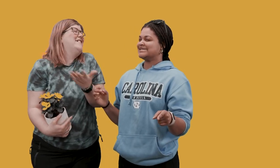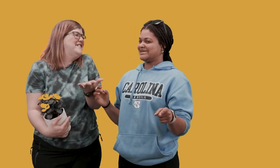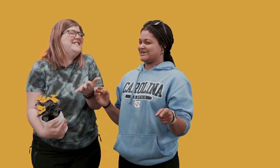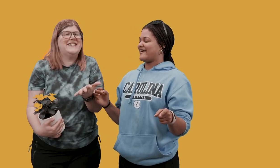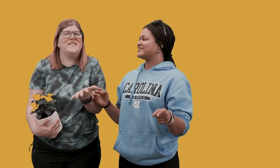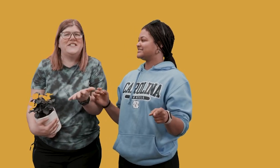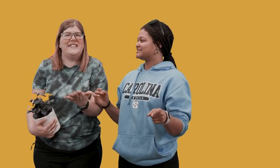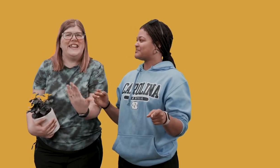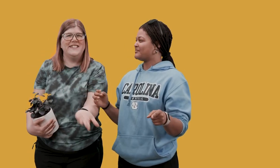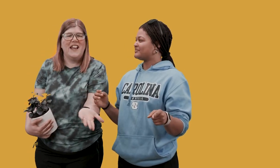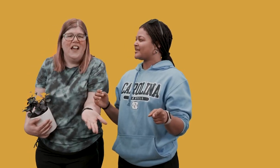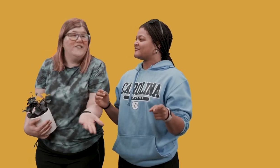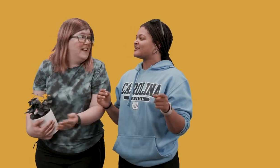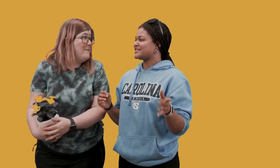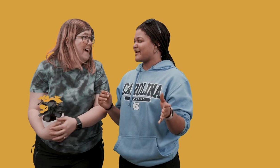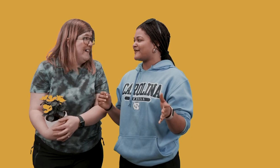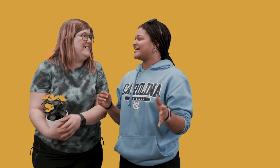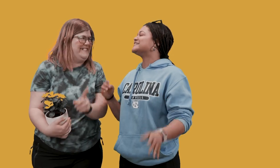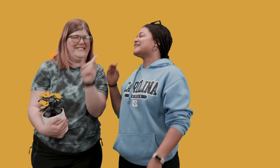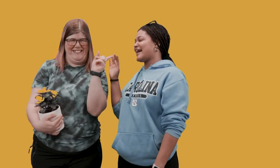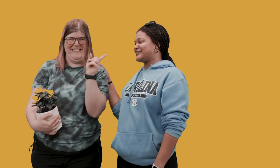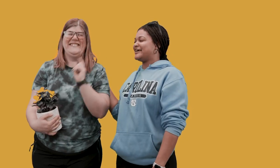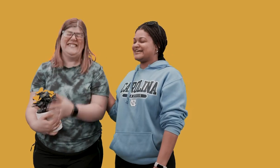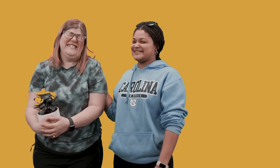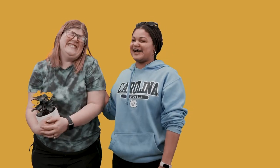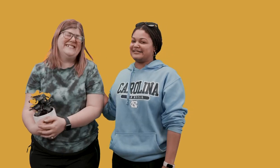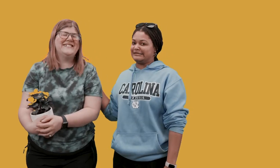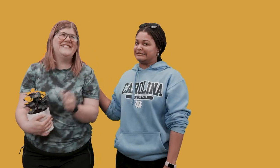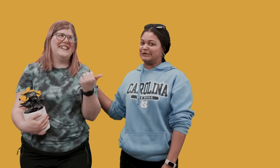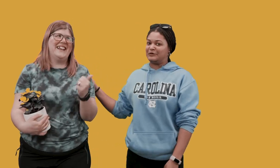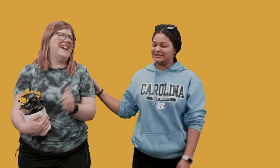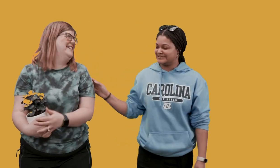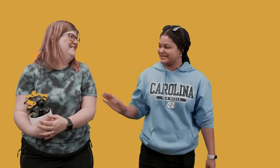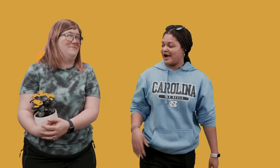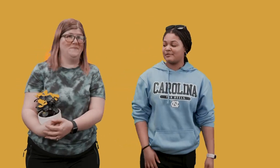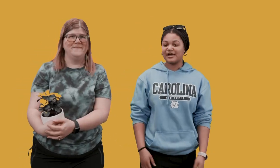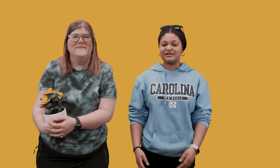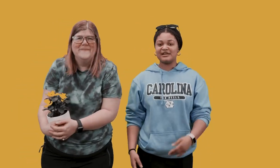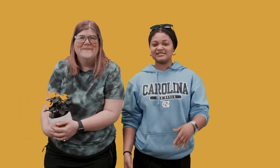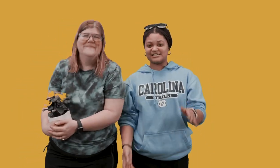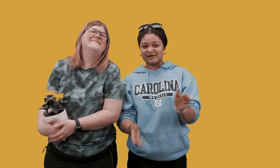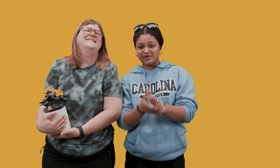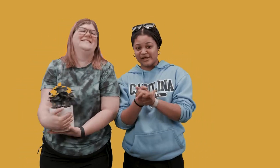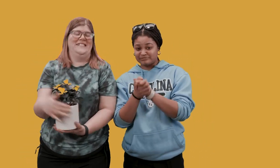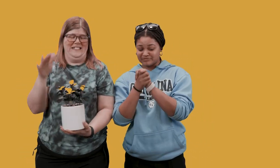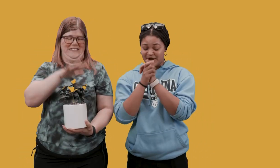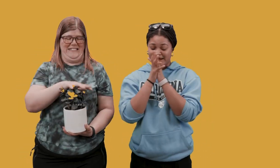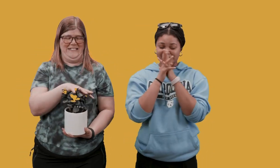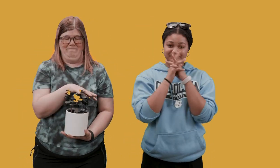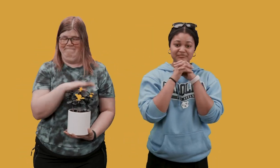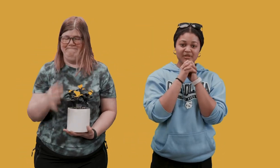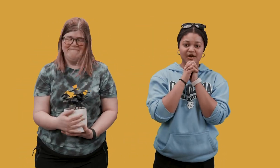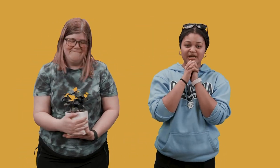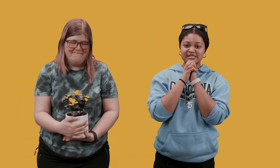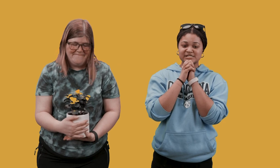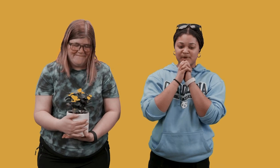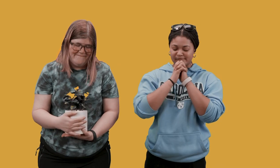how Jesus gives us a taste of God's power exactly exactly good idea I'm glad you did not taste that plant all right all right kids let's pray